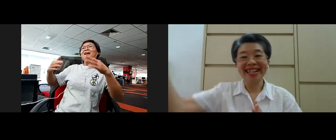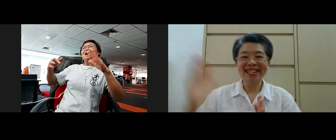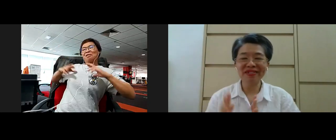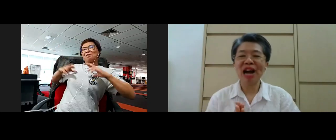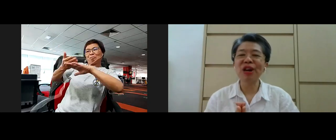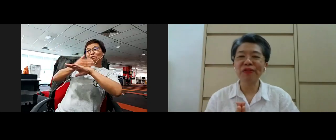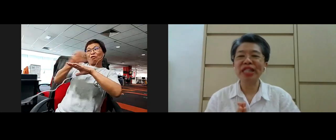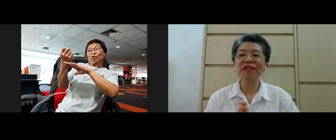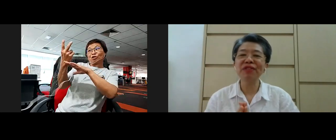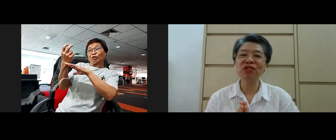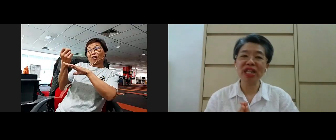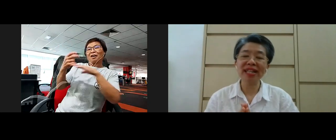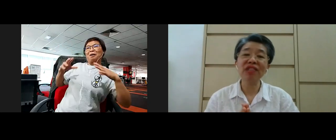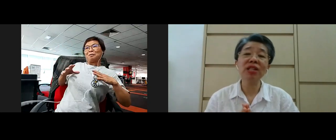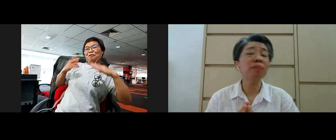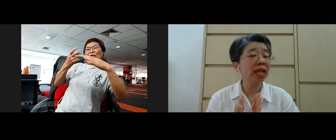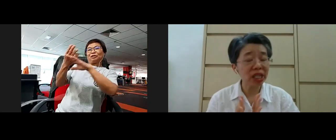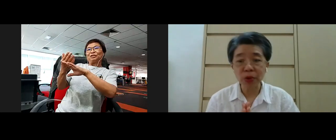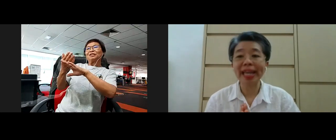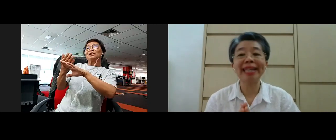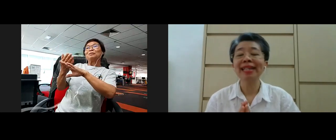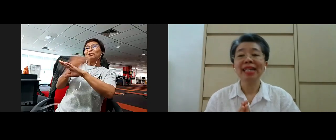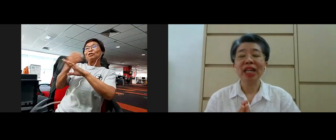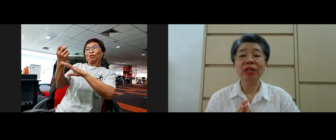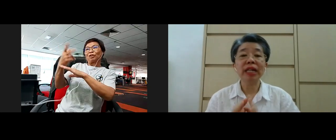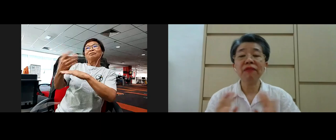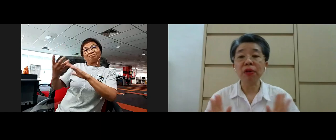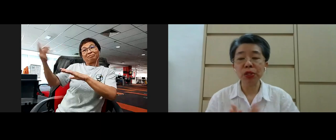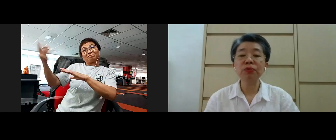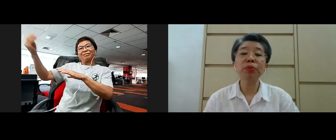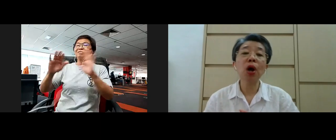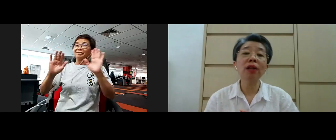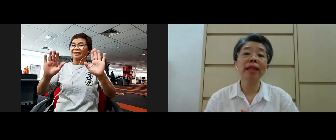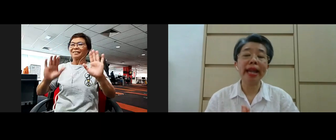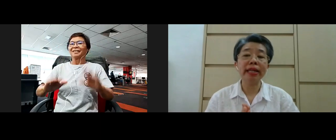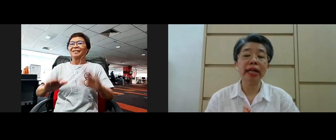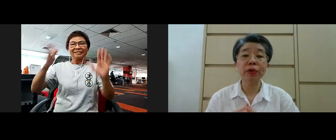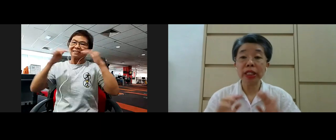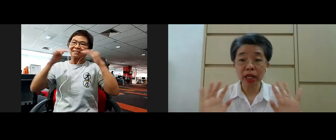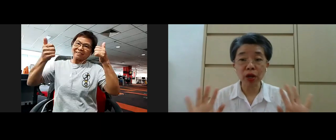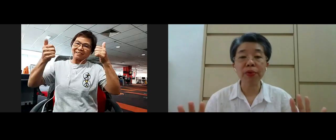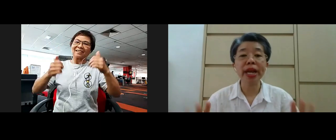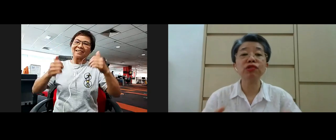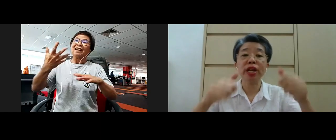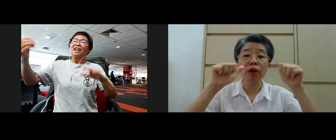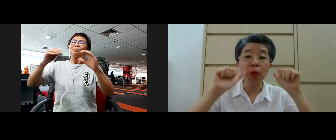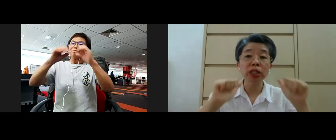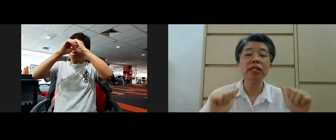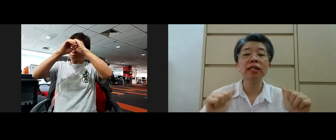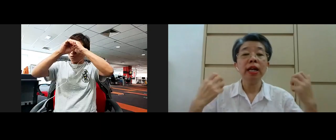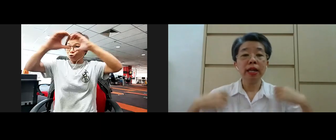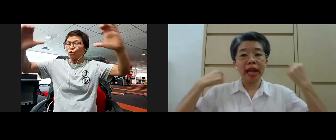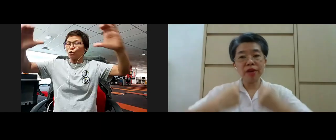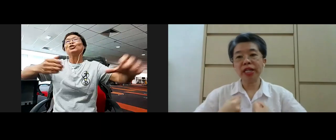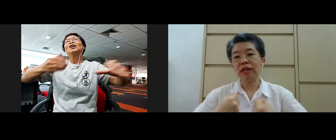'clock round of interview translation please go ahead you know leave our zoom call and go and take your break drink your